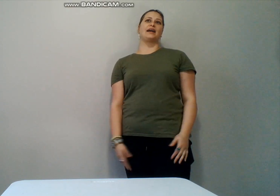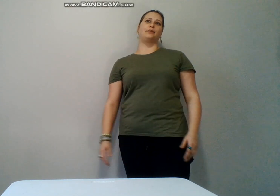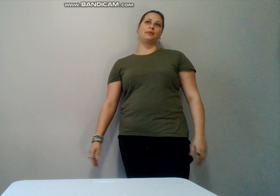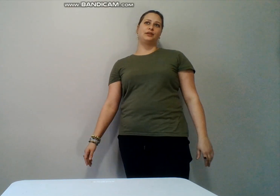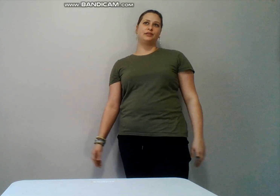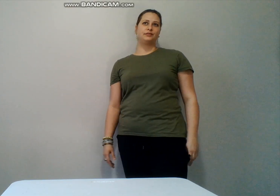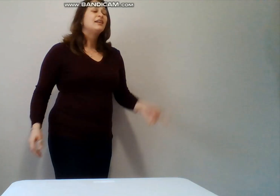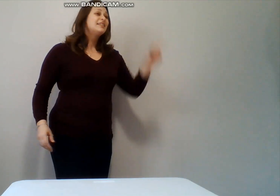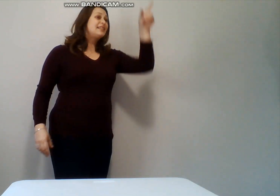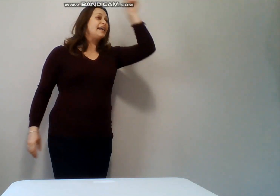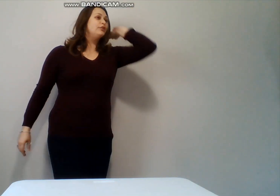am Satan